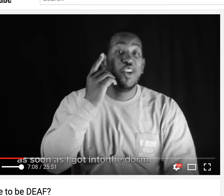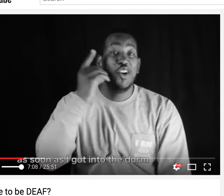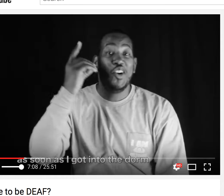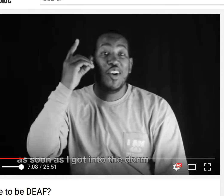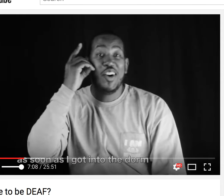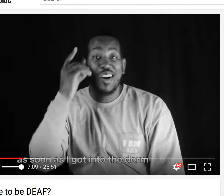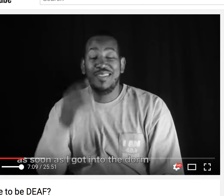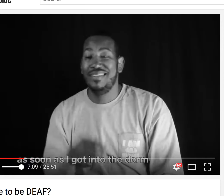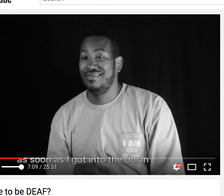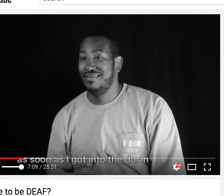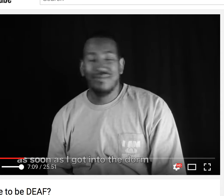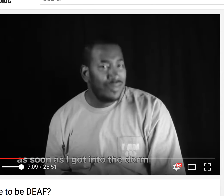So I go inside the dorm,